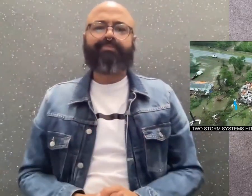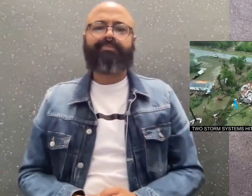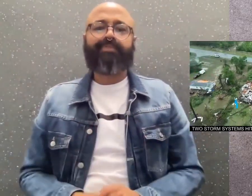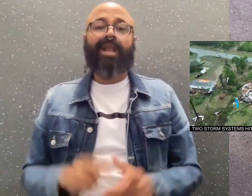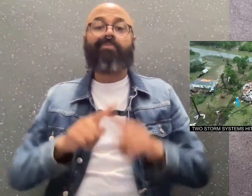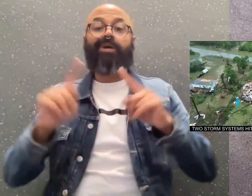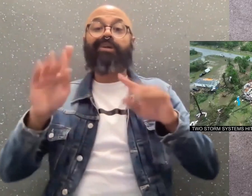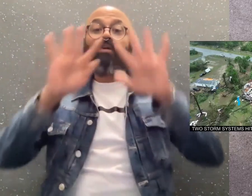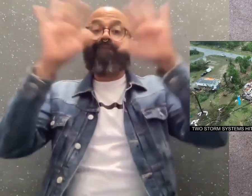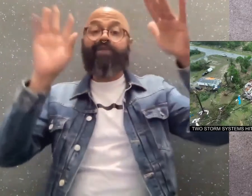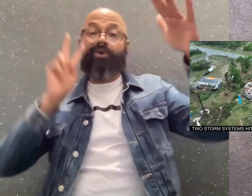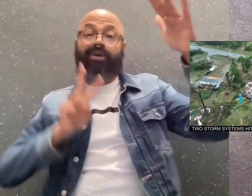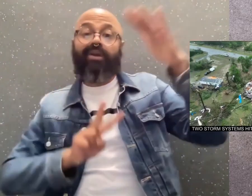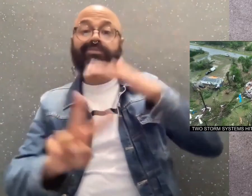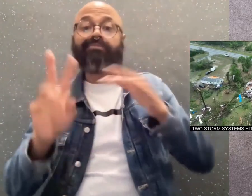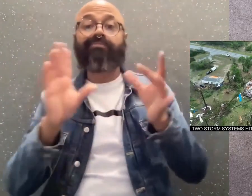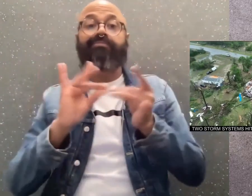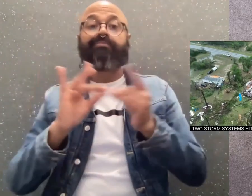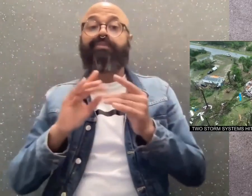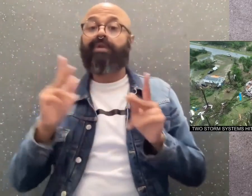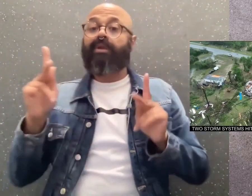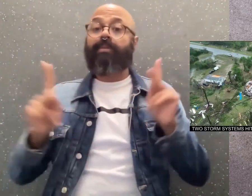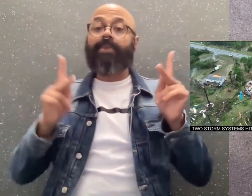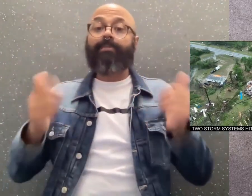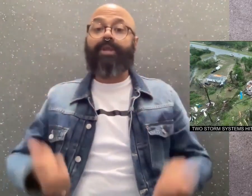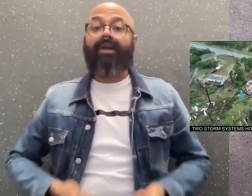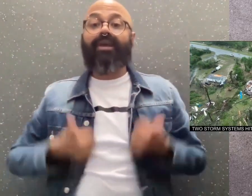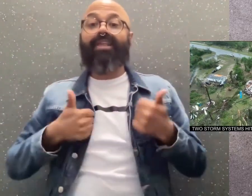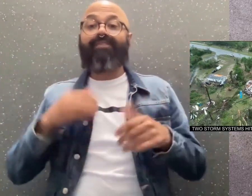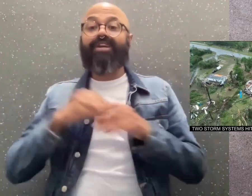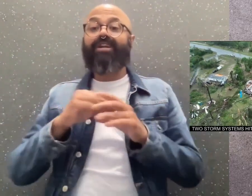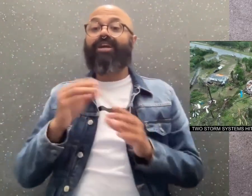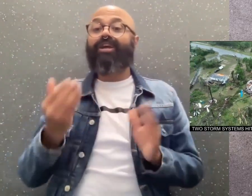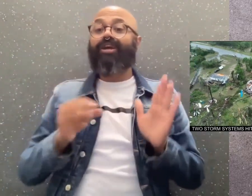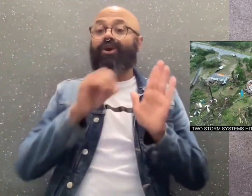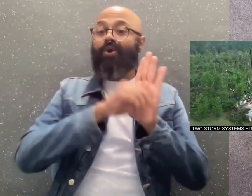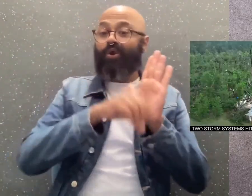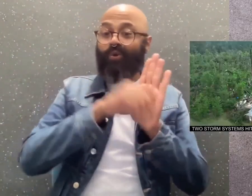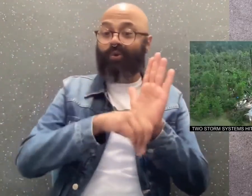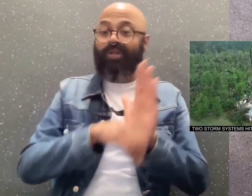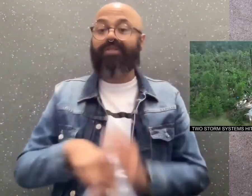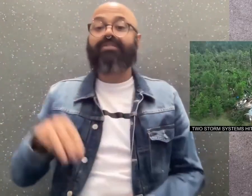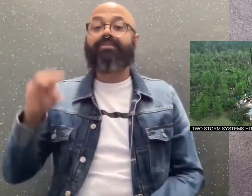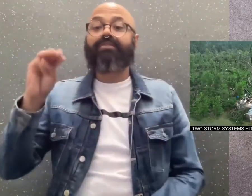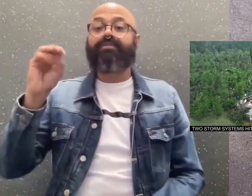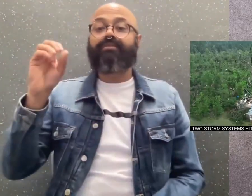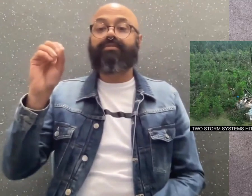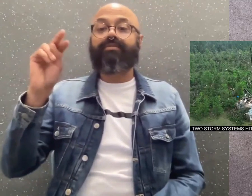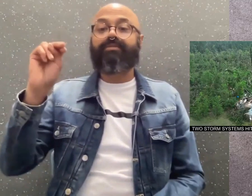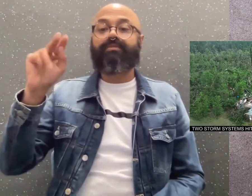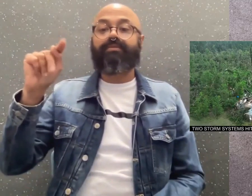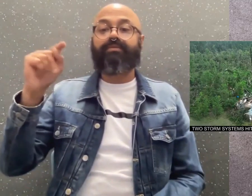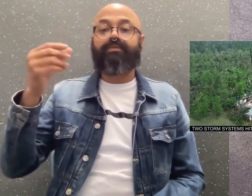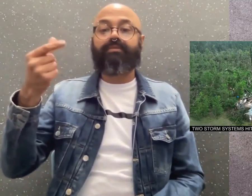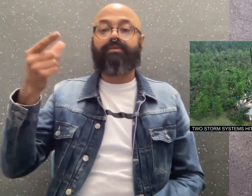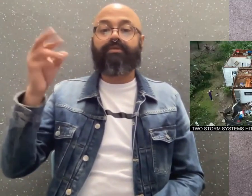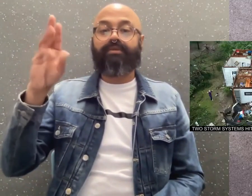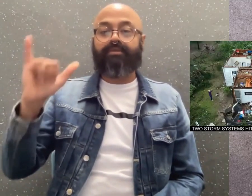But, forecasters say people living in New Orleans, Montgomery and Mobile, Alabama,